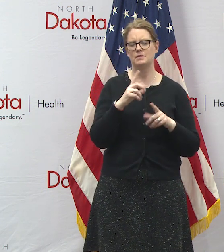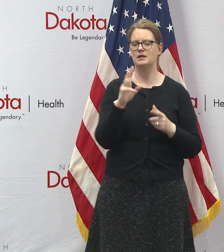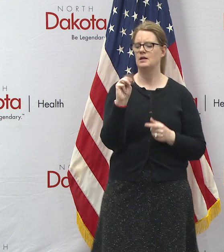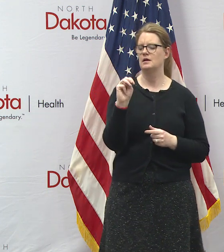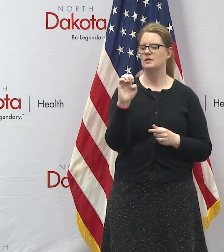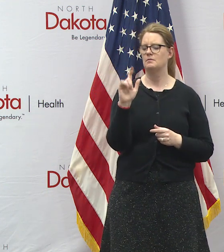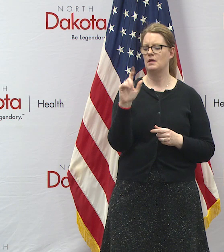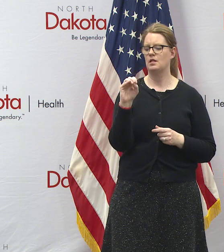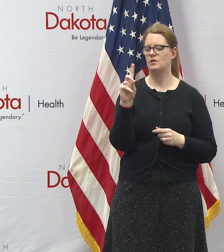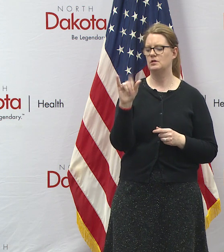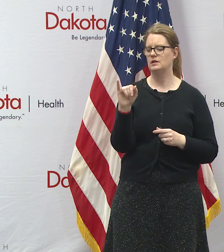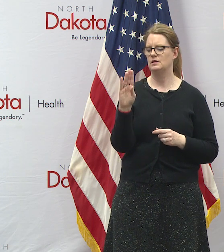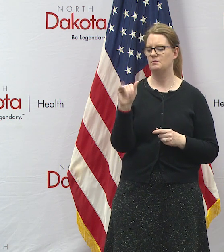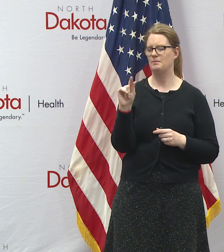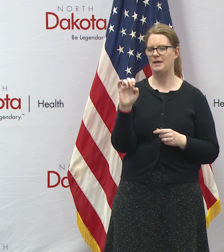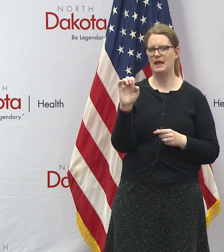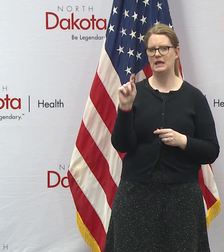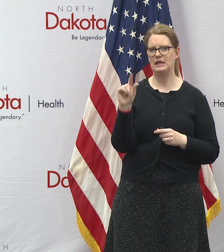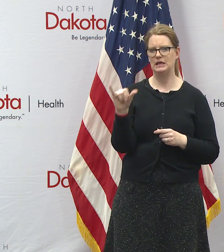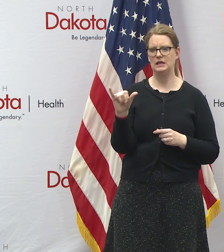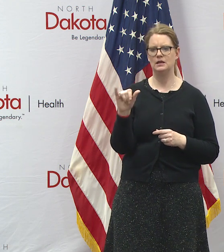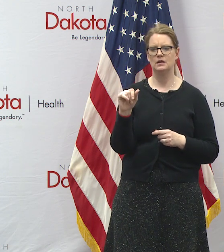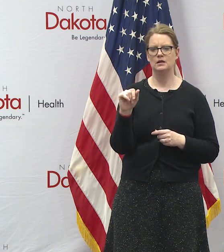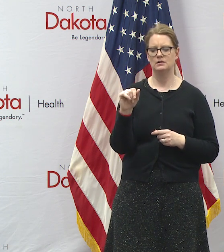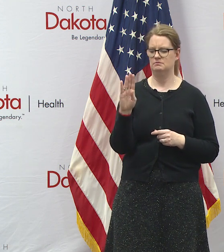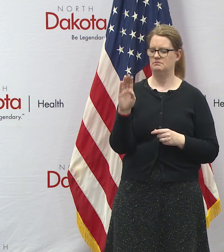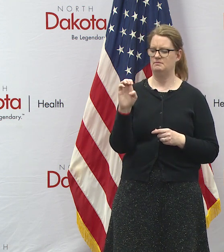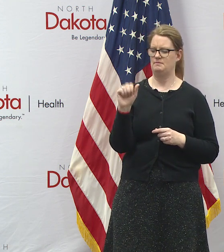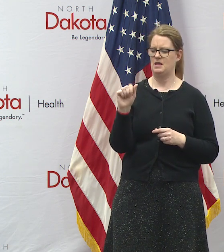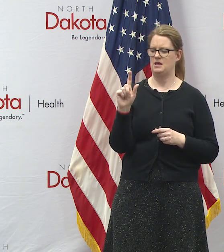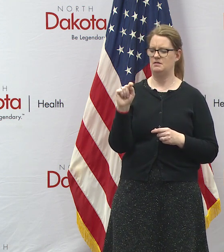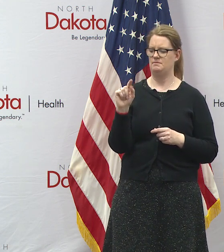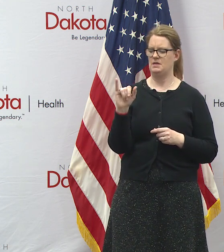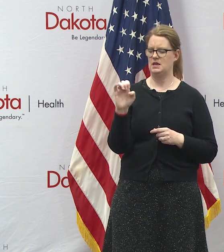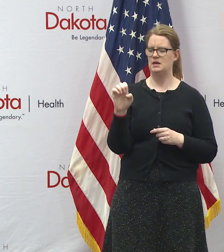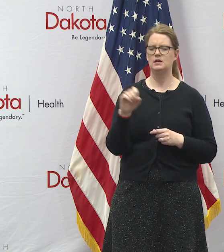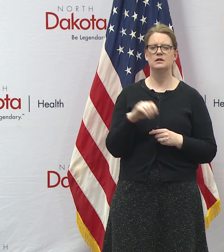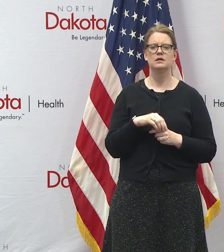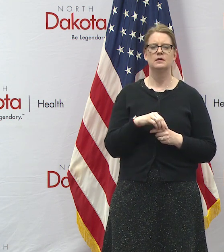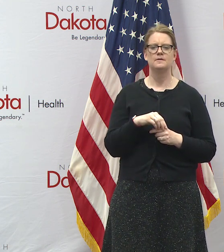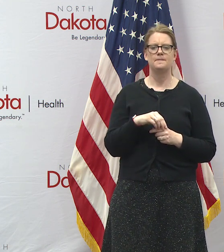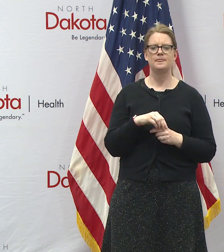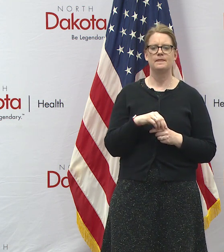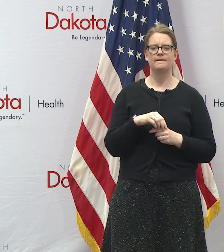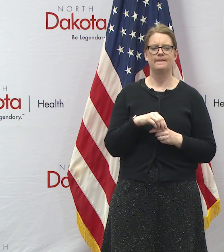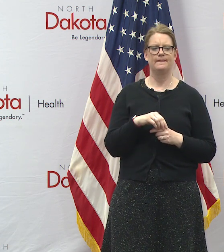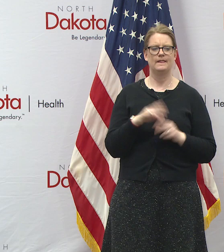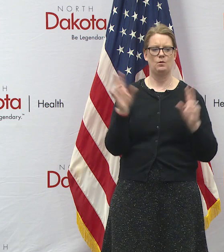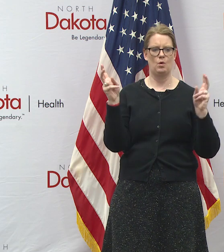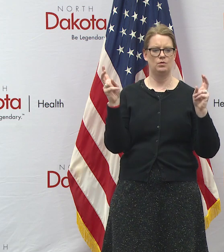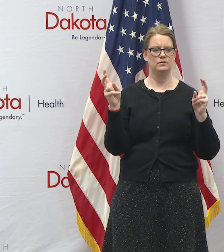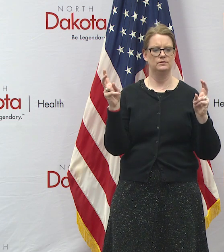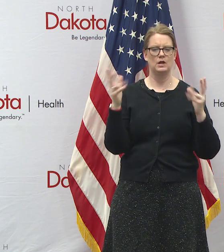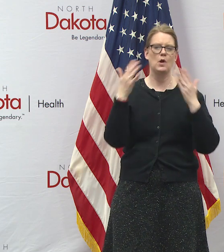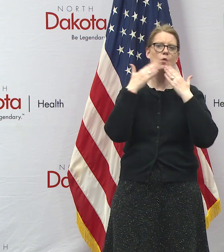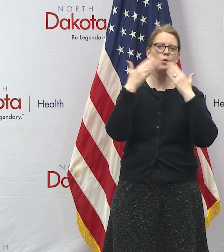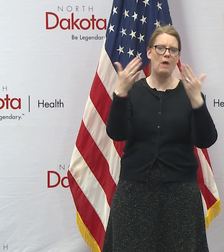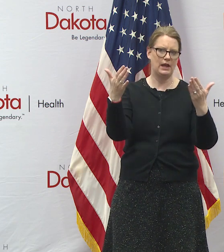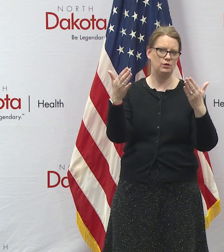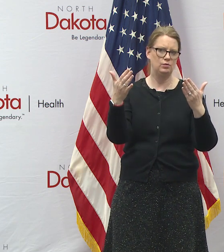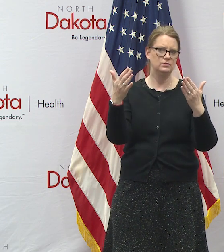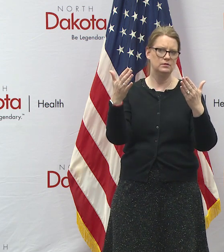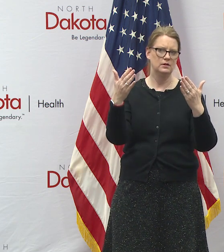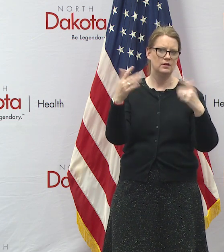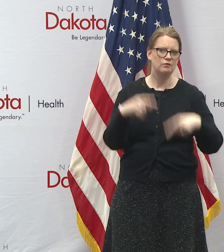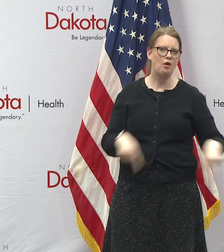uh really i think sums it up and is really appropriate for today uh so this is a gratitude note for